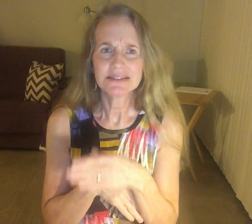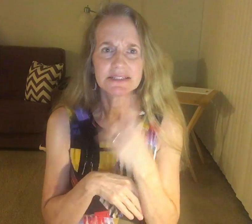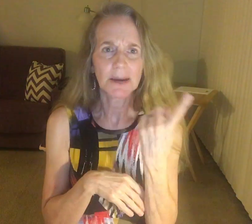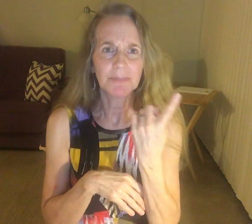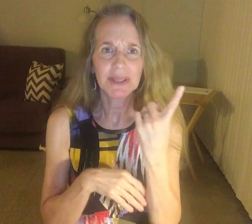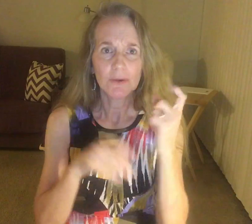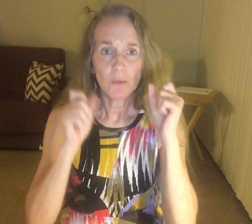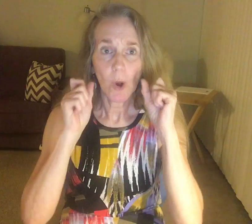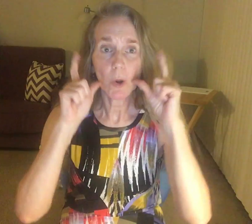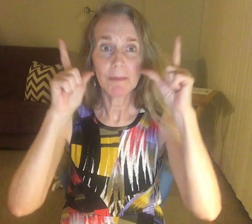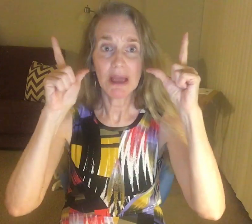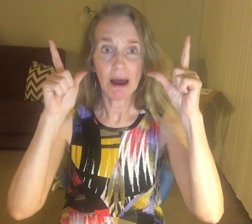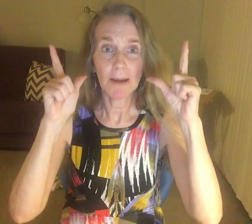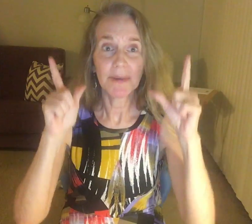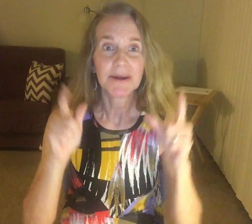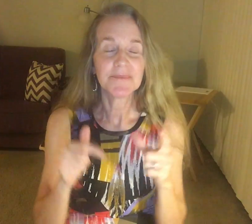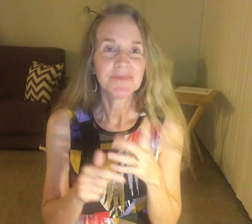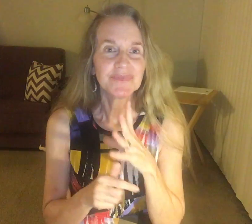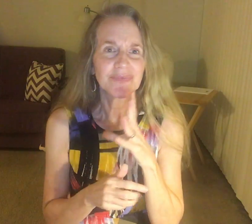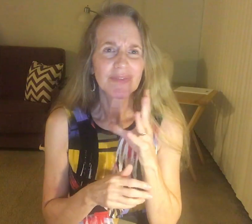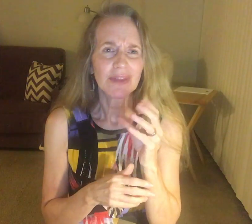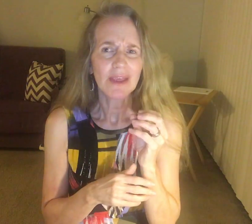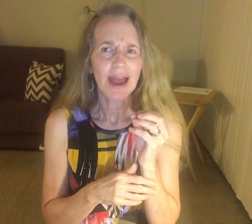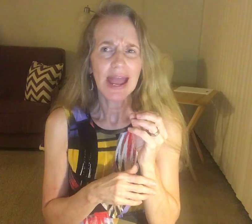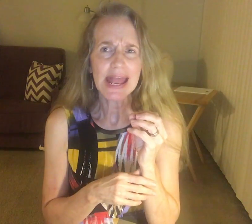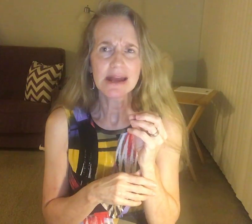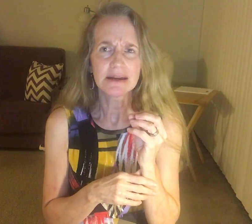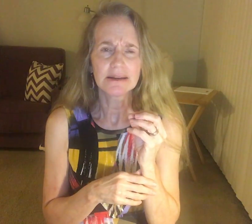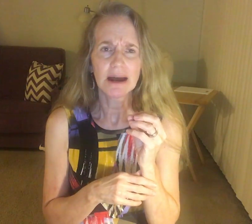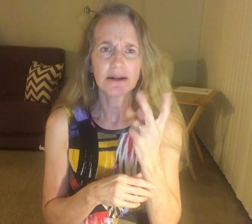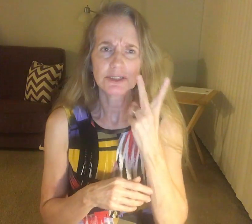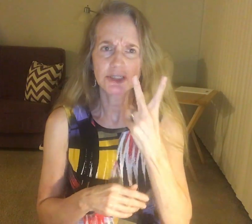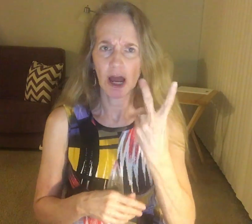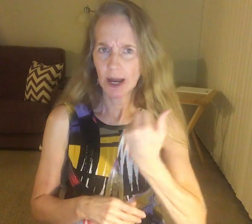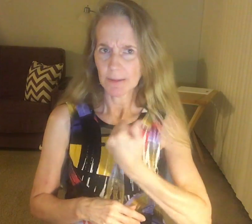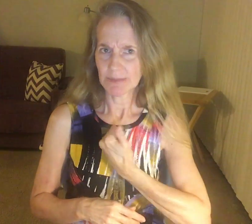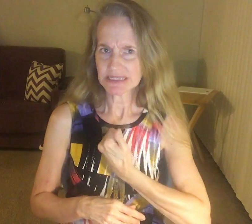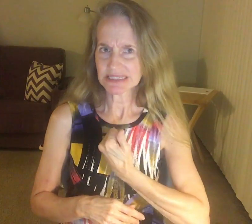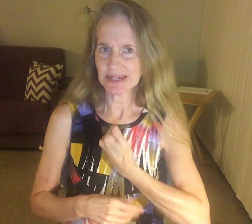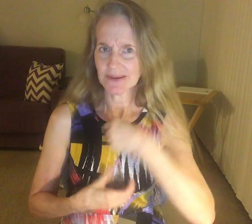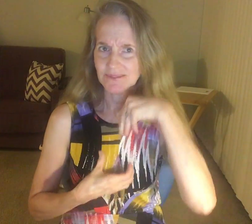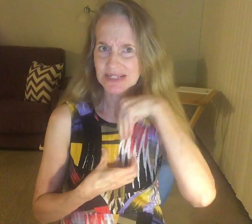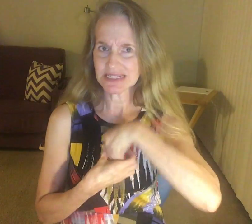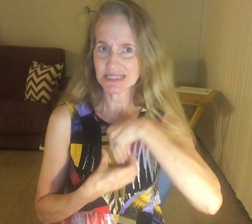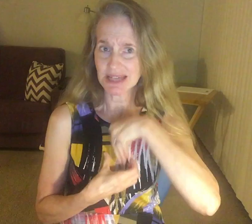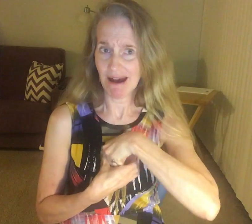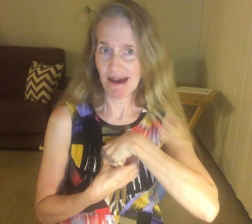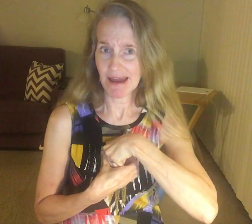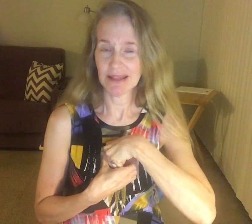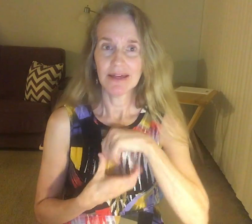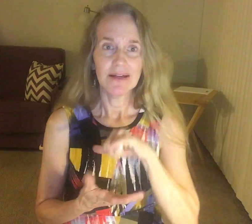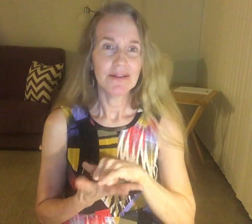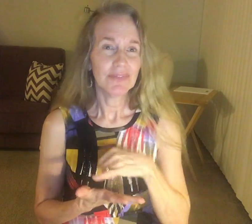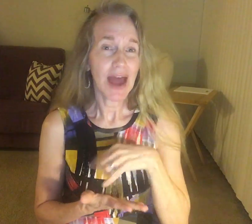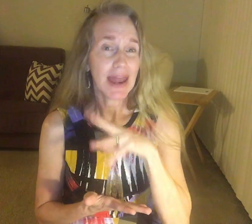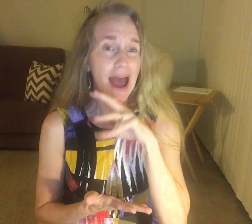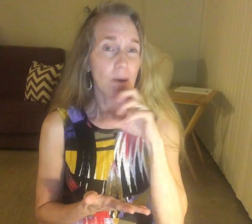something woke me up. And I lived myself each time that I